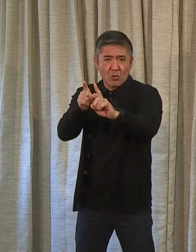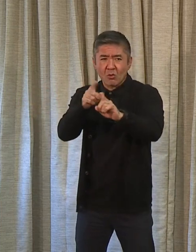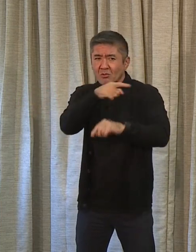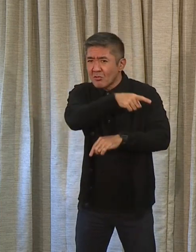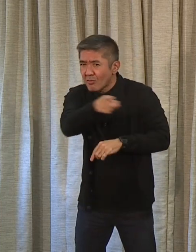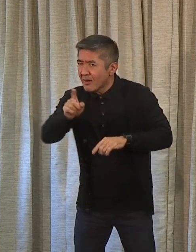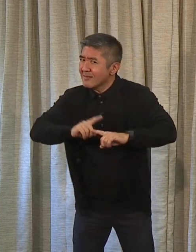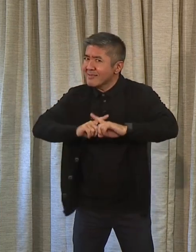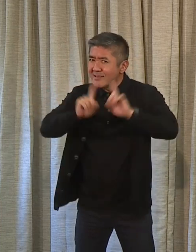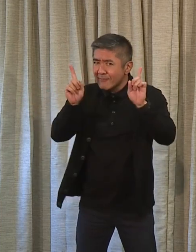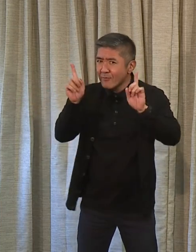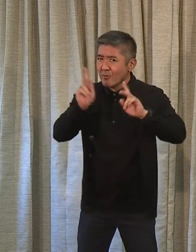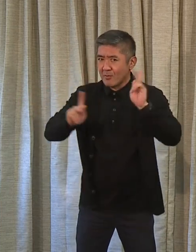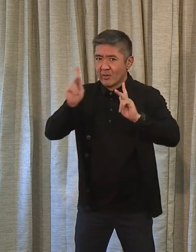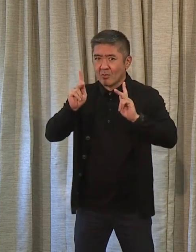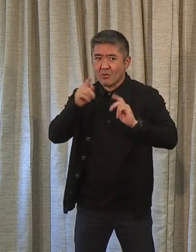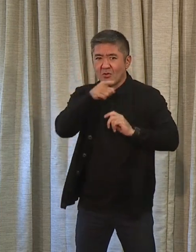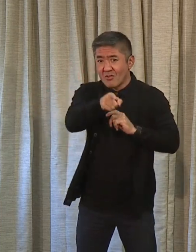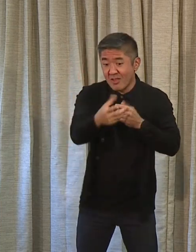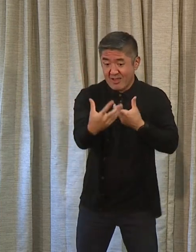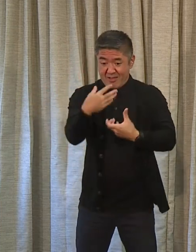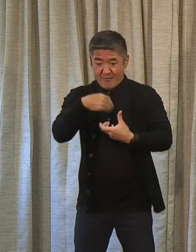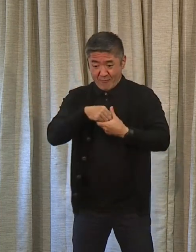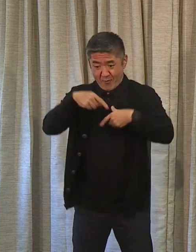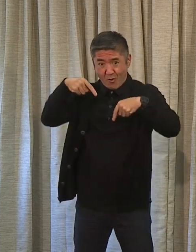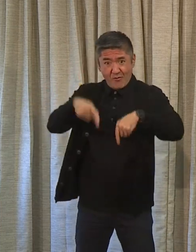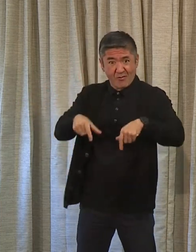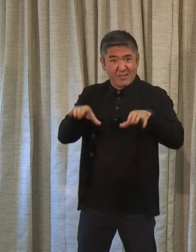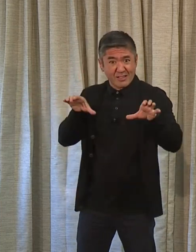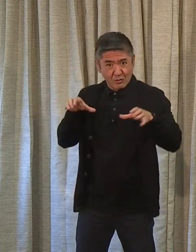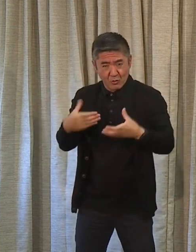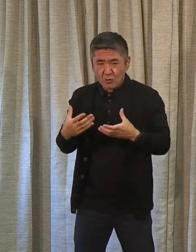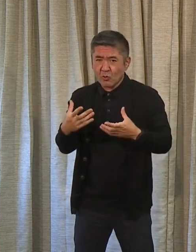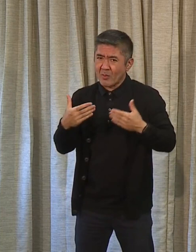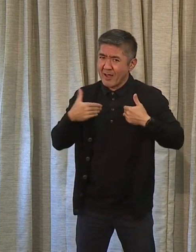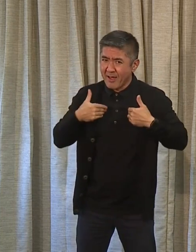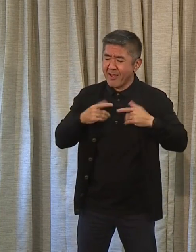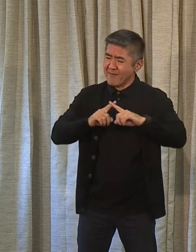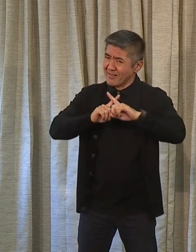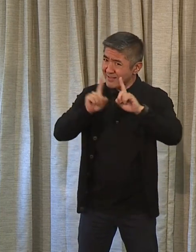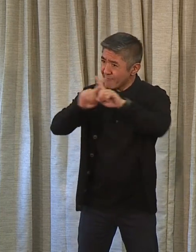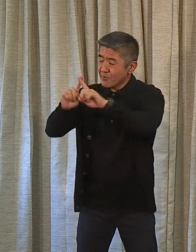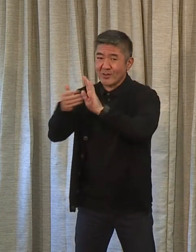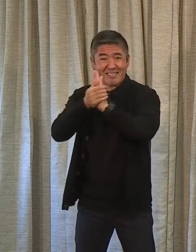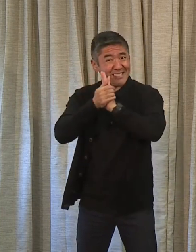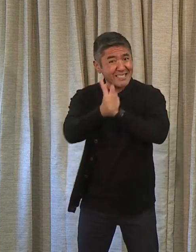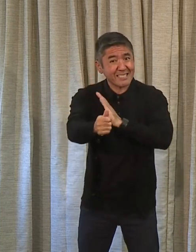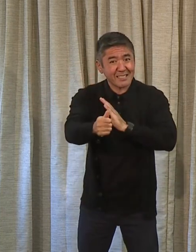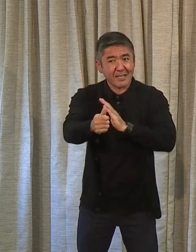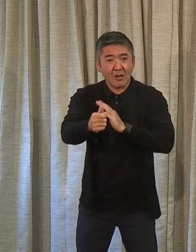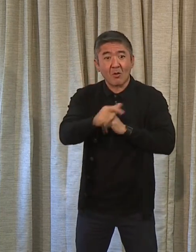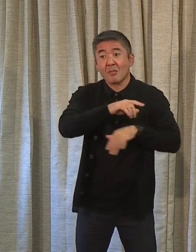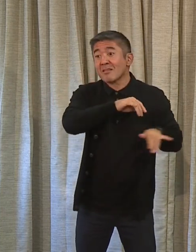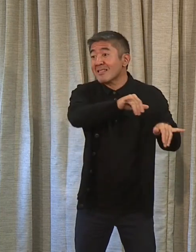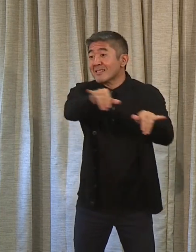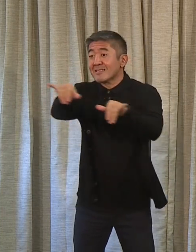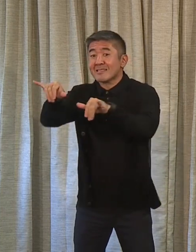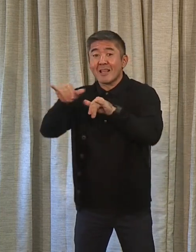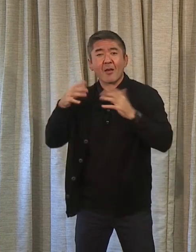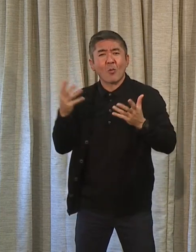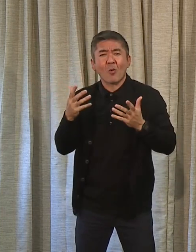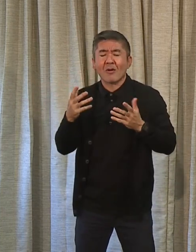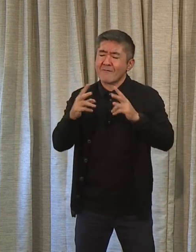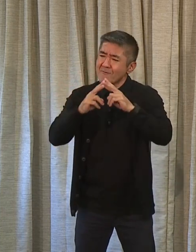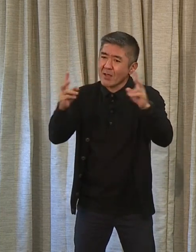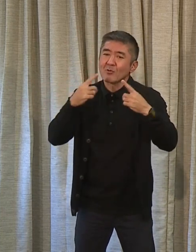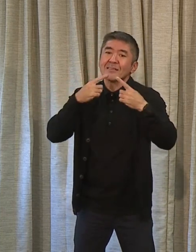They all bring to the party, if you will, or to their jobs very different talents. But some of the common denominators have to do with the fact that they're all very